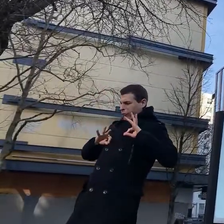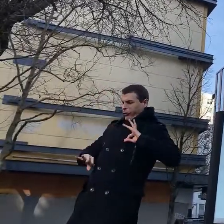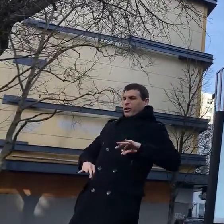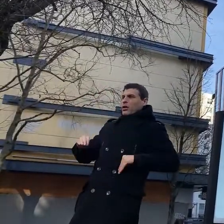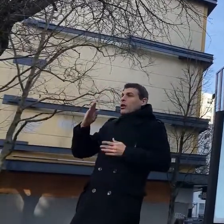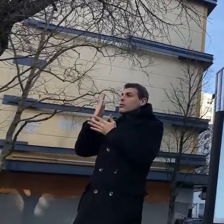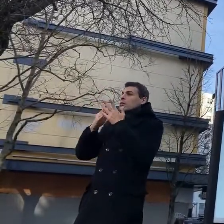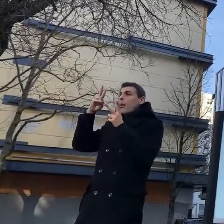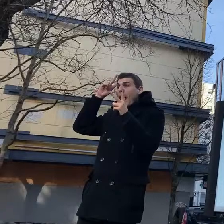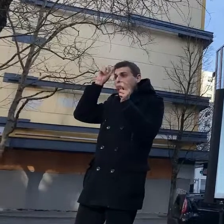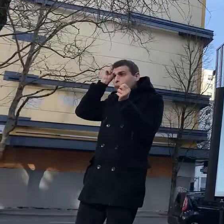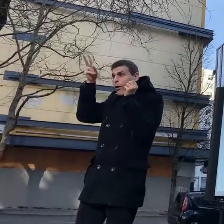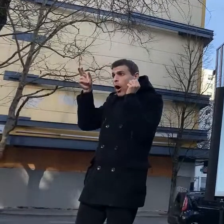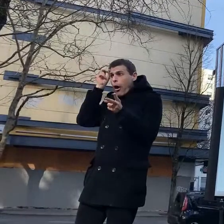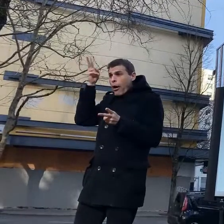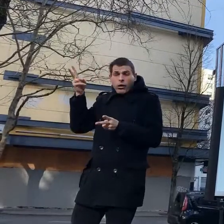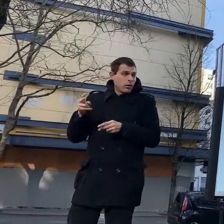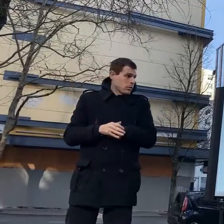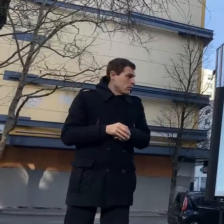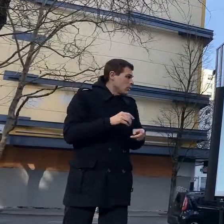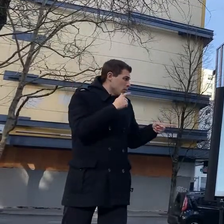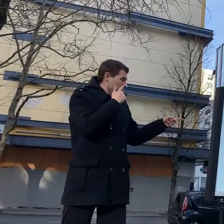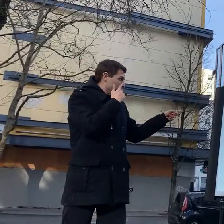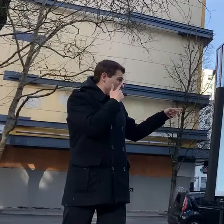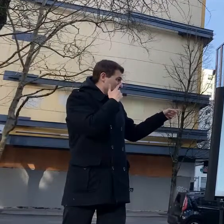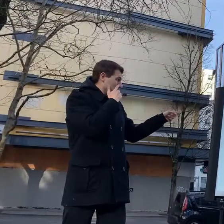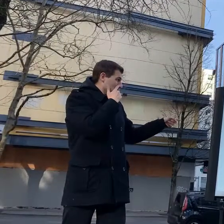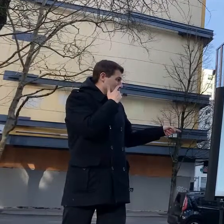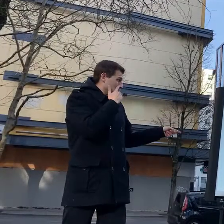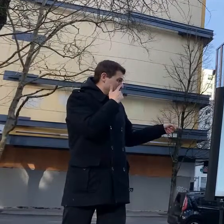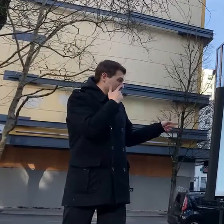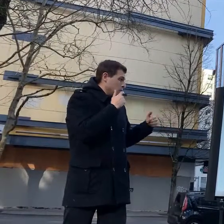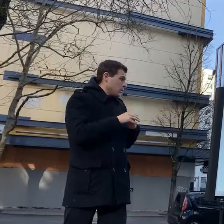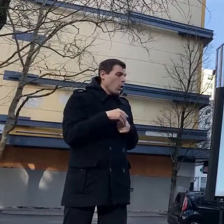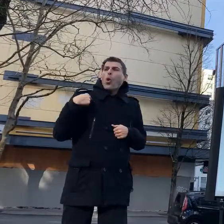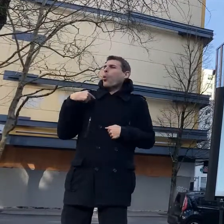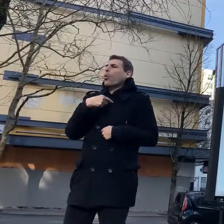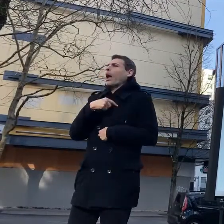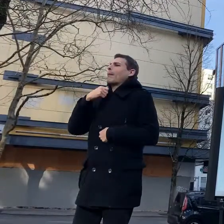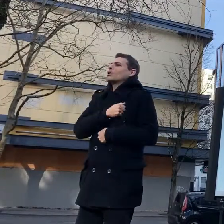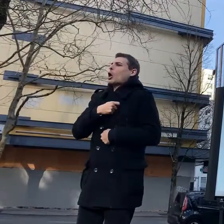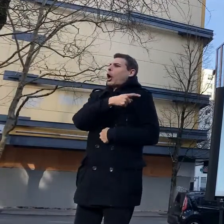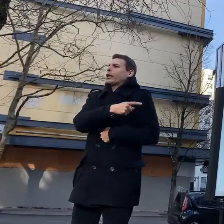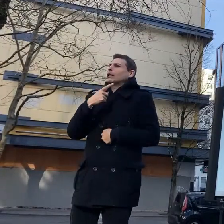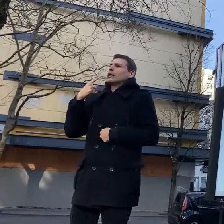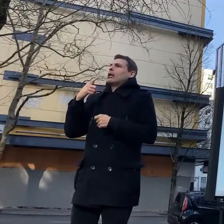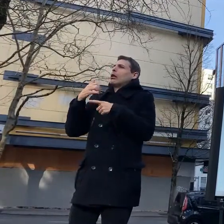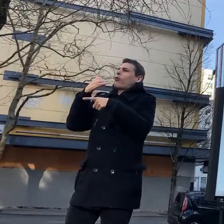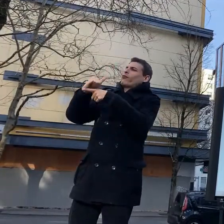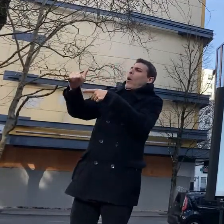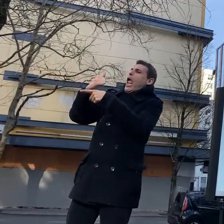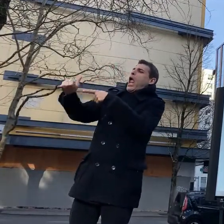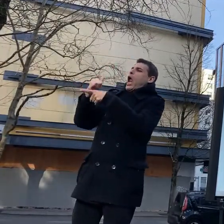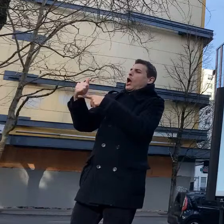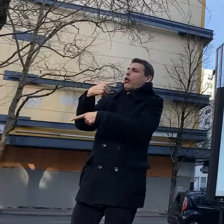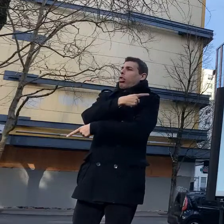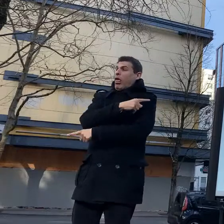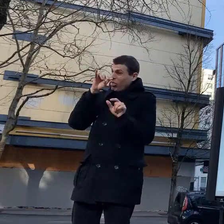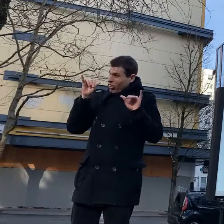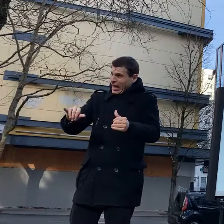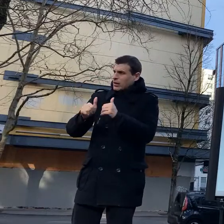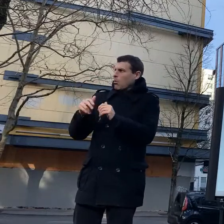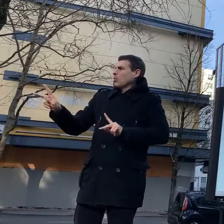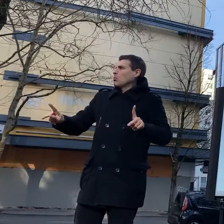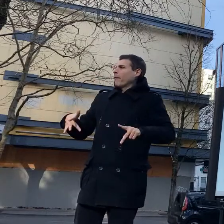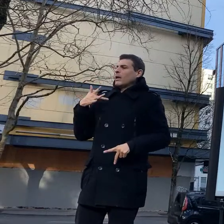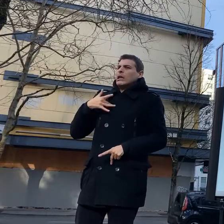many were bedridden for days lethargic losing hair and weight and feeling like they were going to die